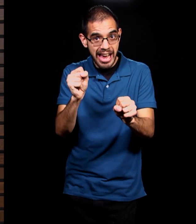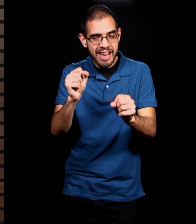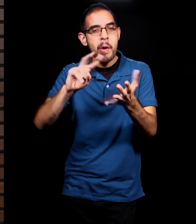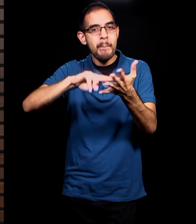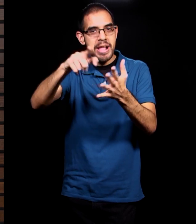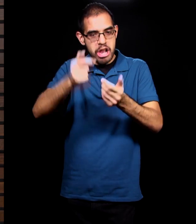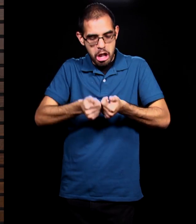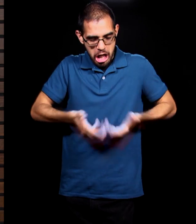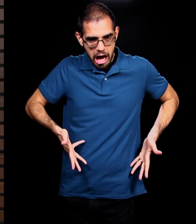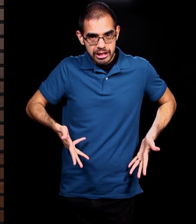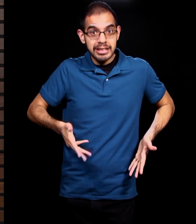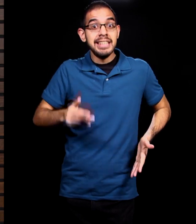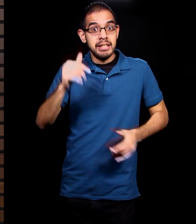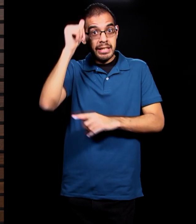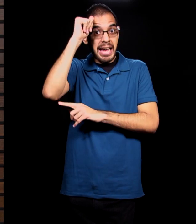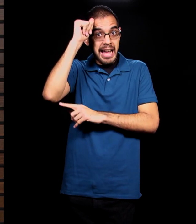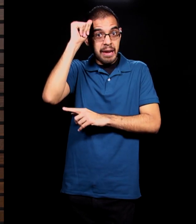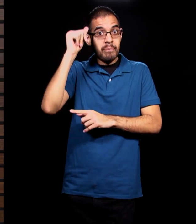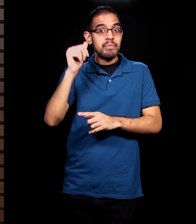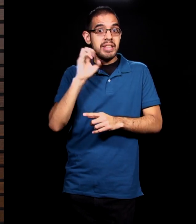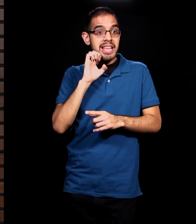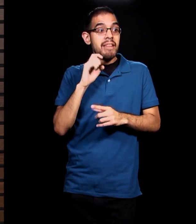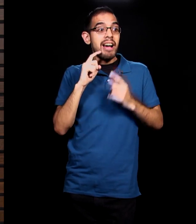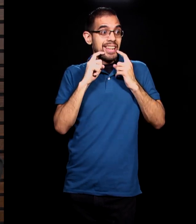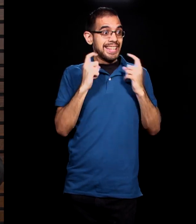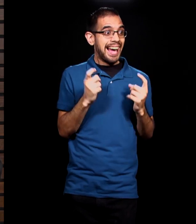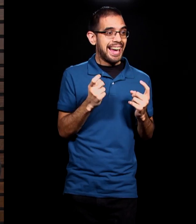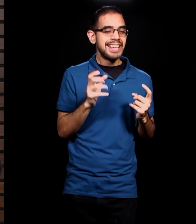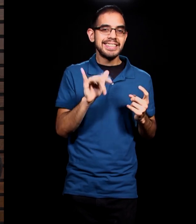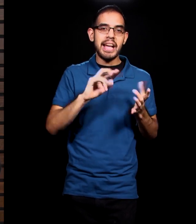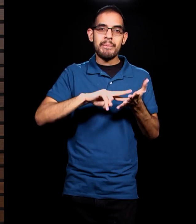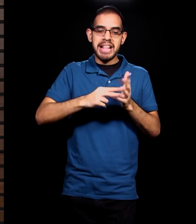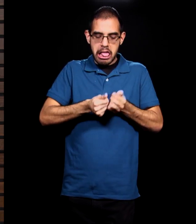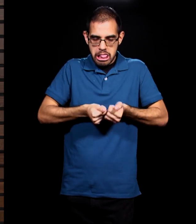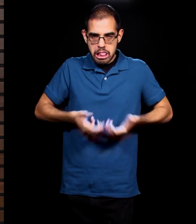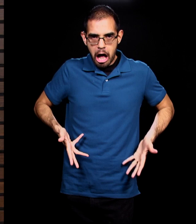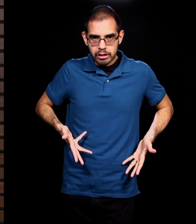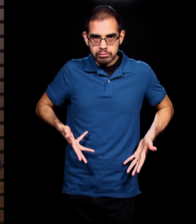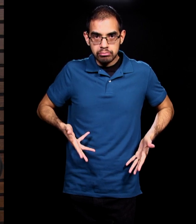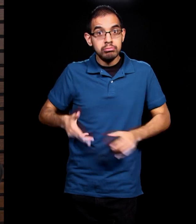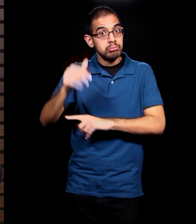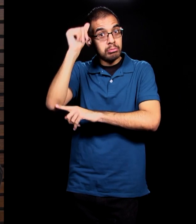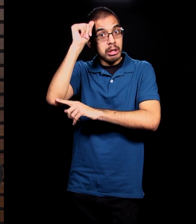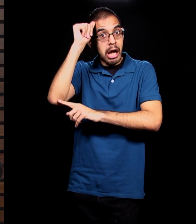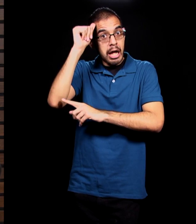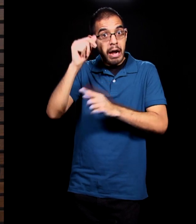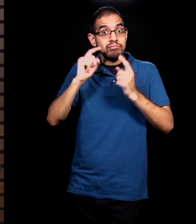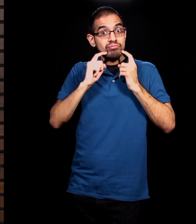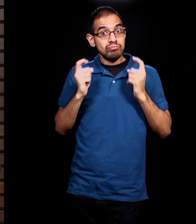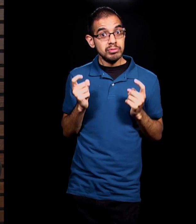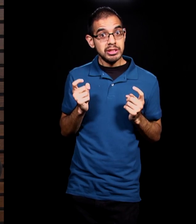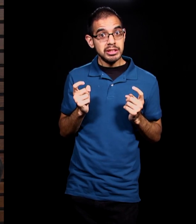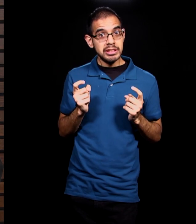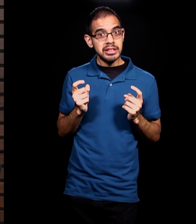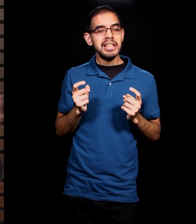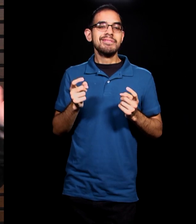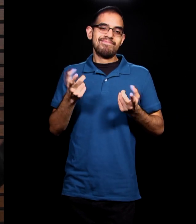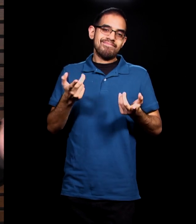lost with reference to God. Let that sink in. When Adam sinned, he became lost in reference to God. He didn't know where God